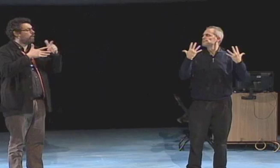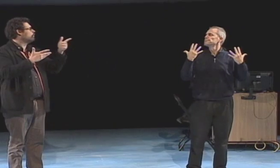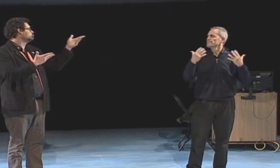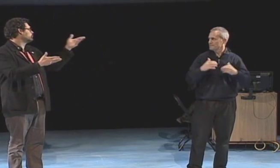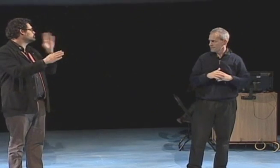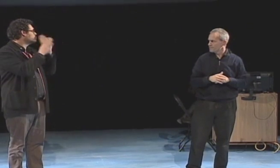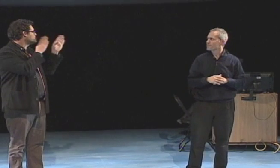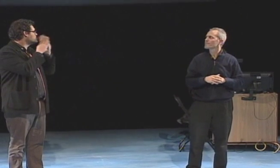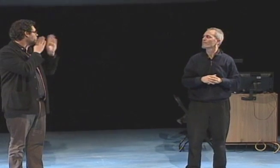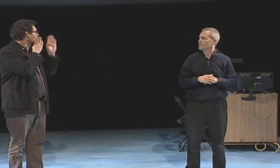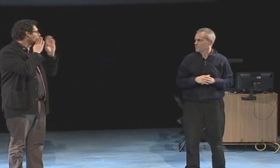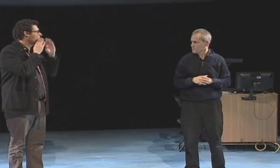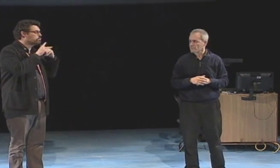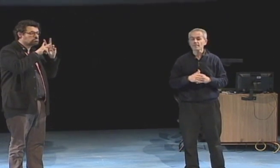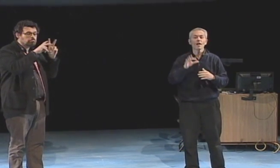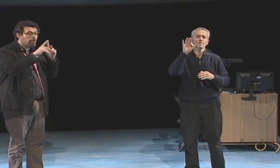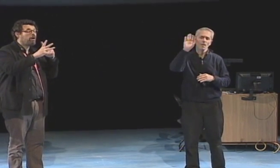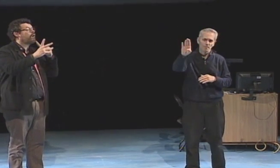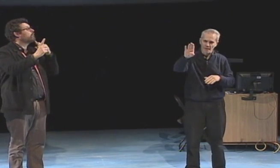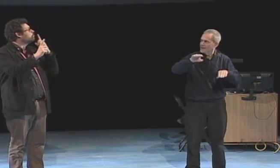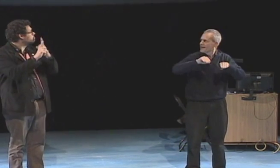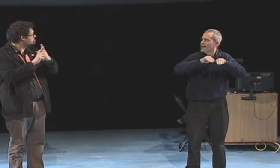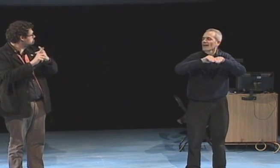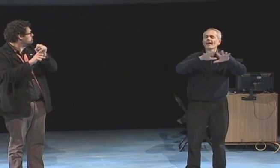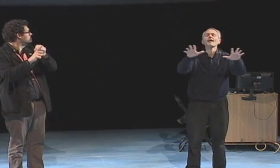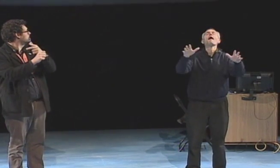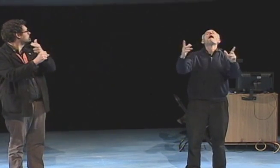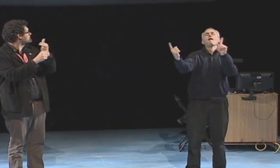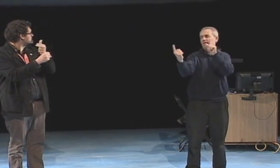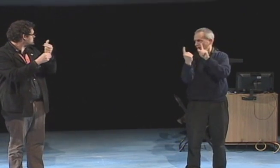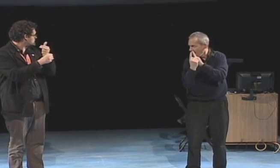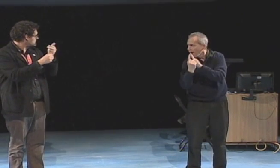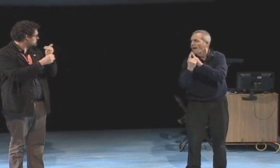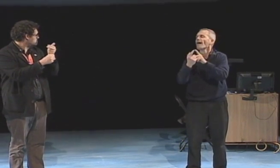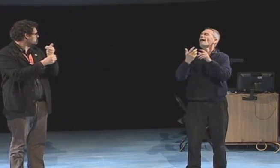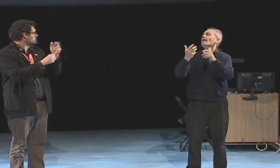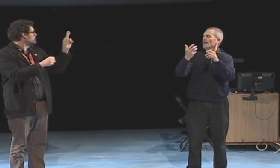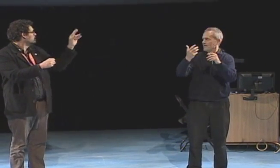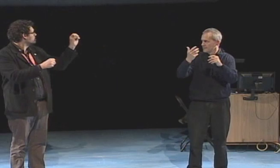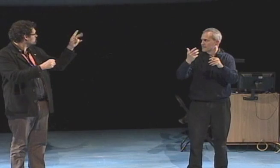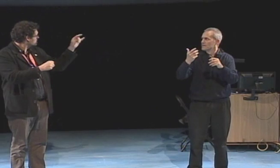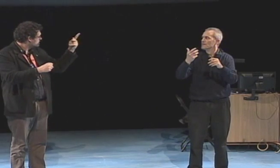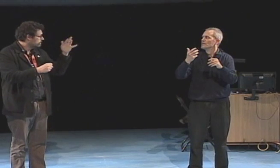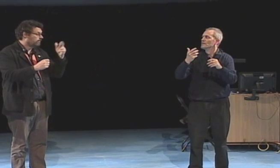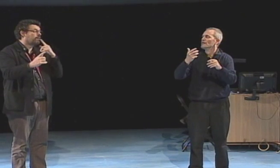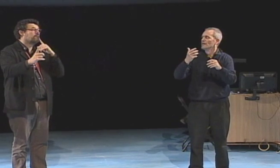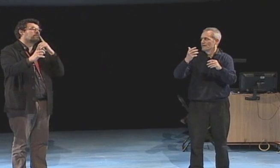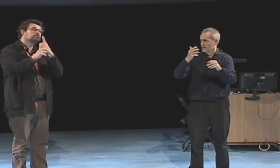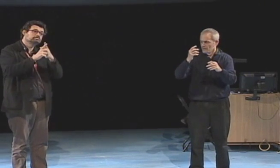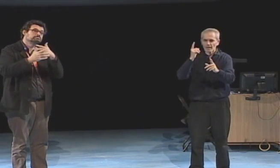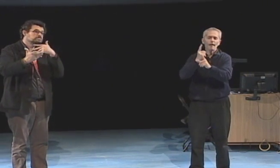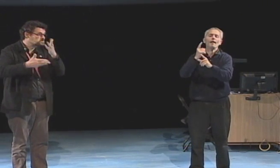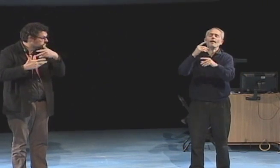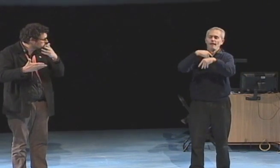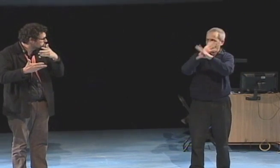I made contacts and I was revived I met Chuck Baird